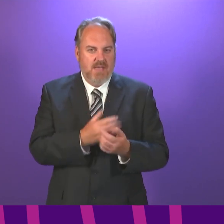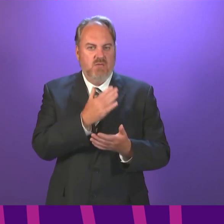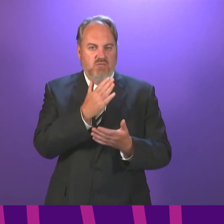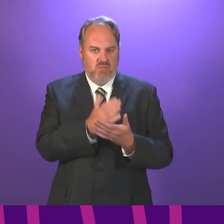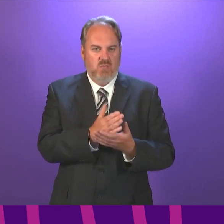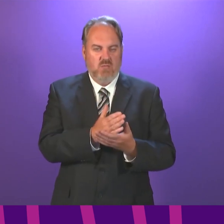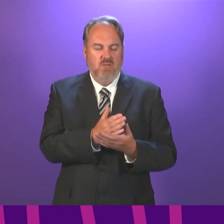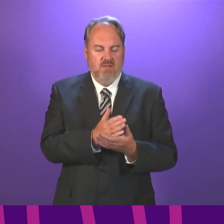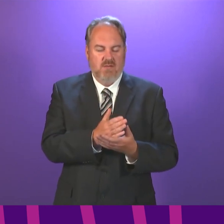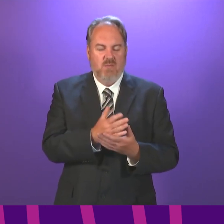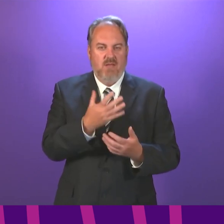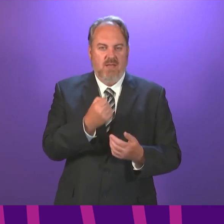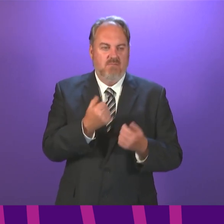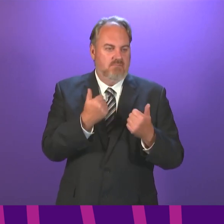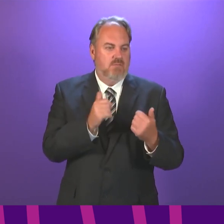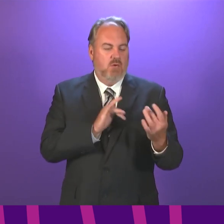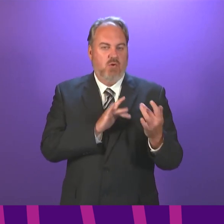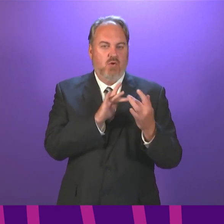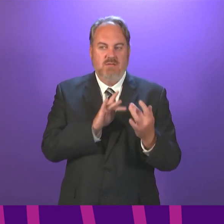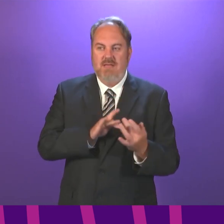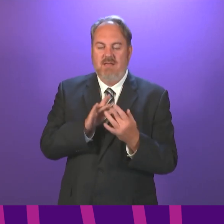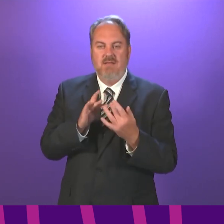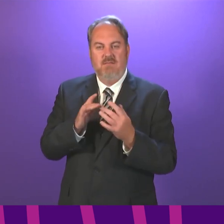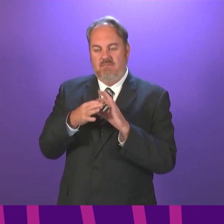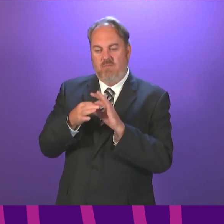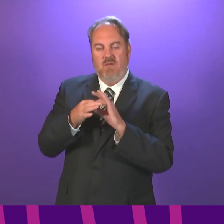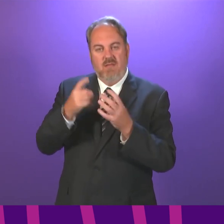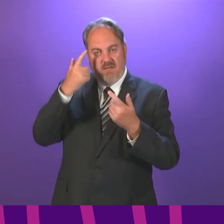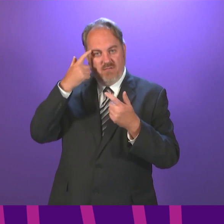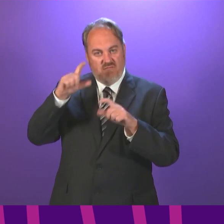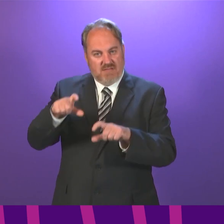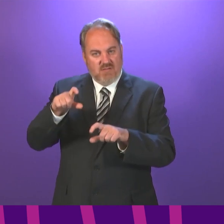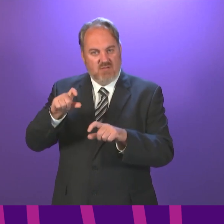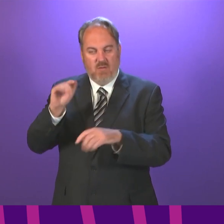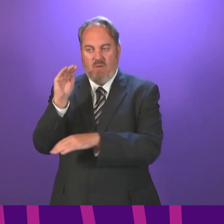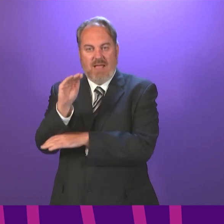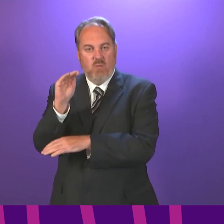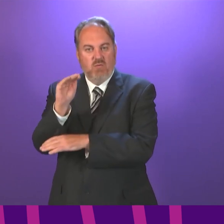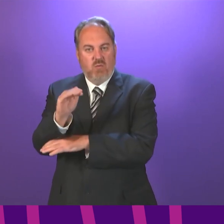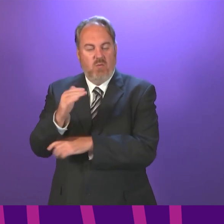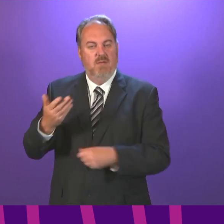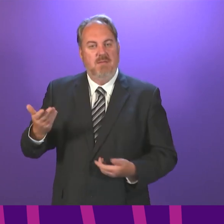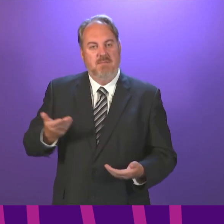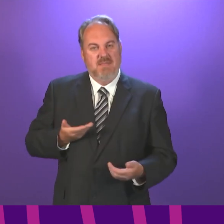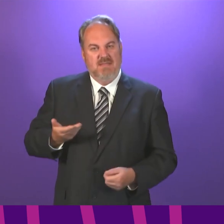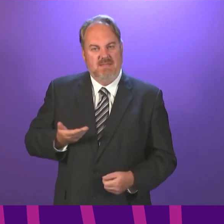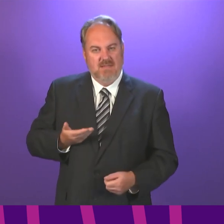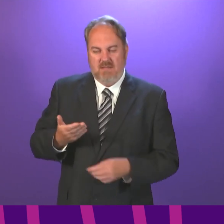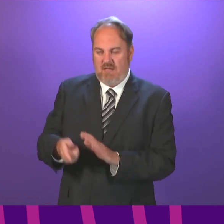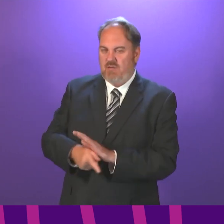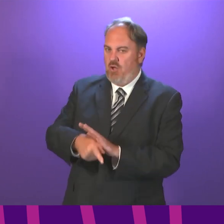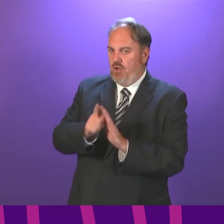there is contact made with the outdoor residential sector as soon as possible,